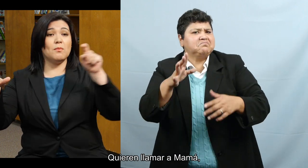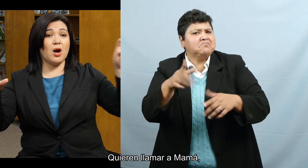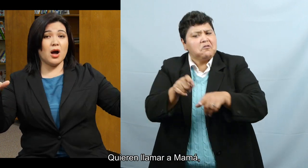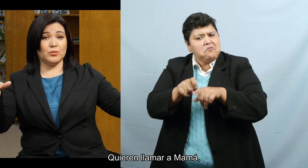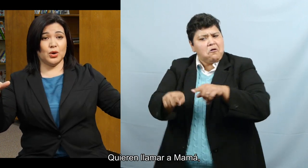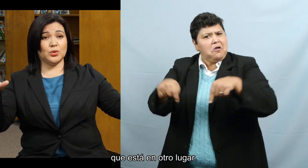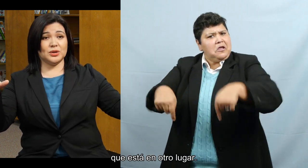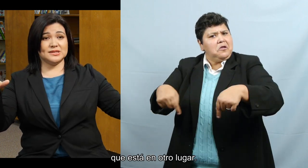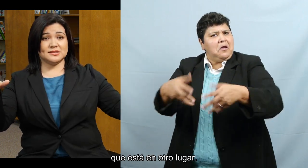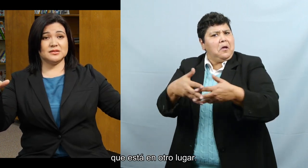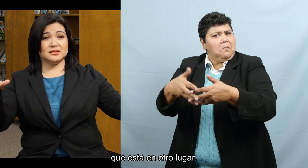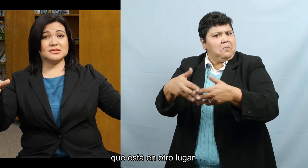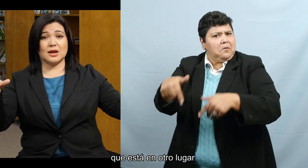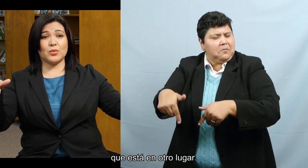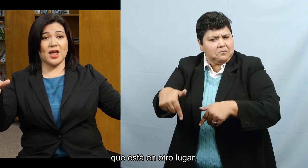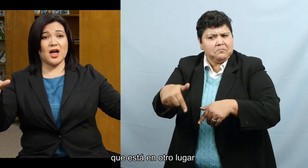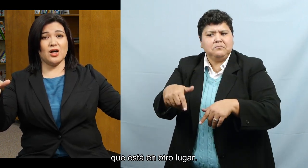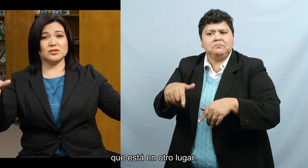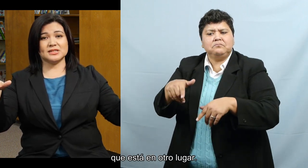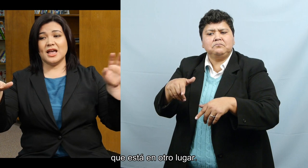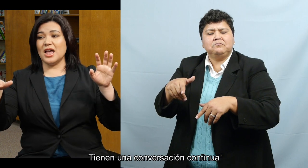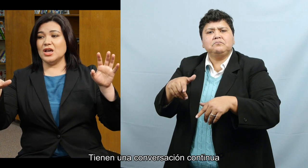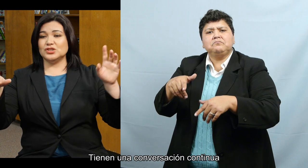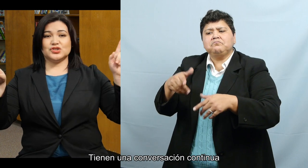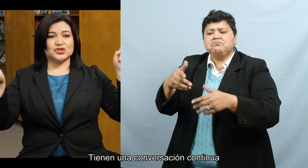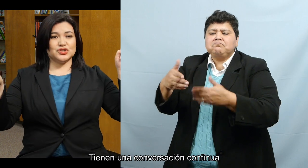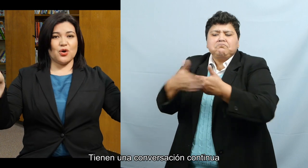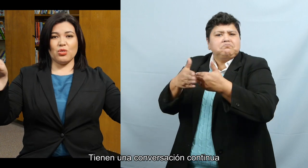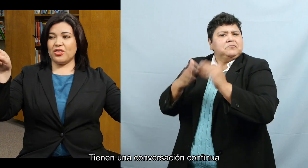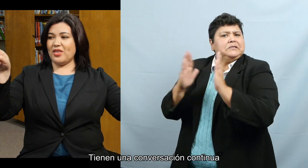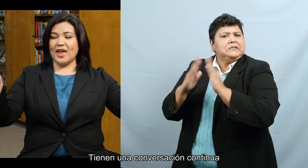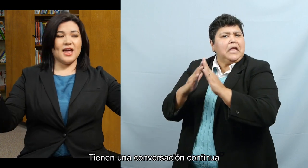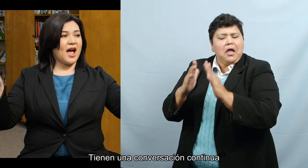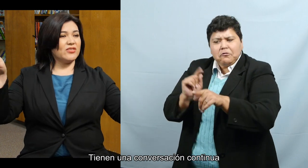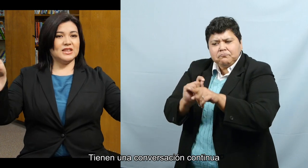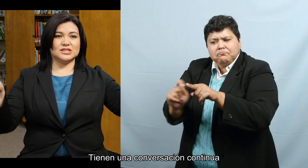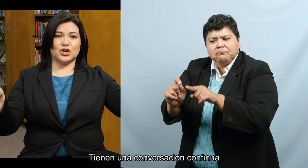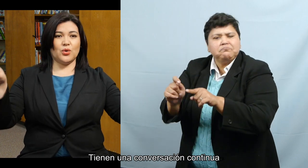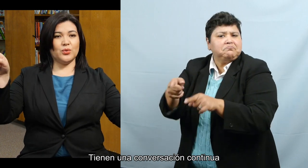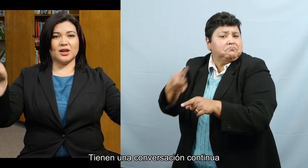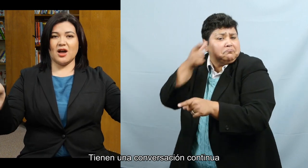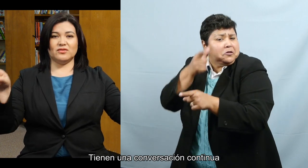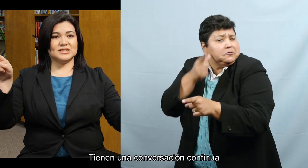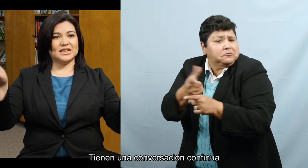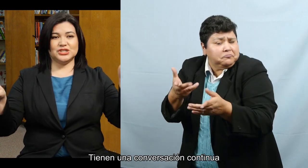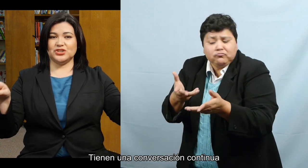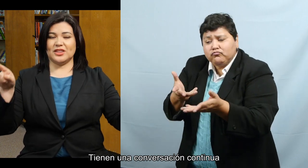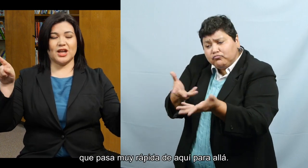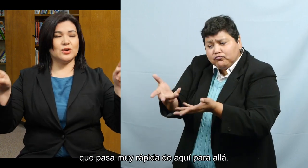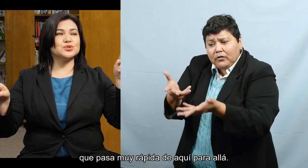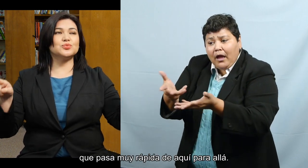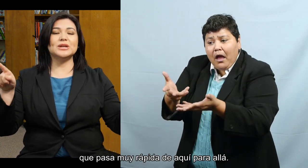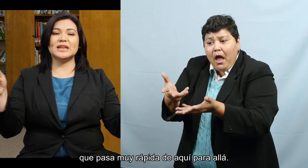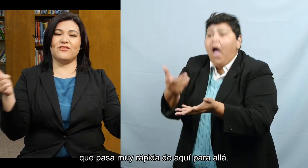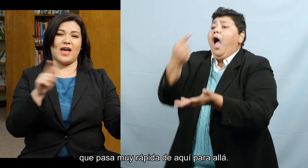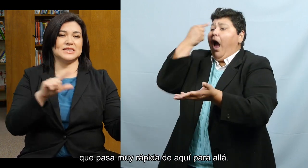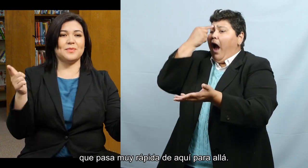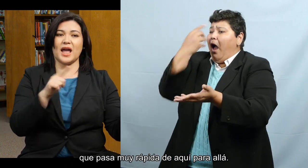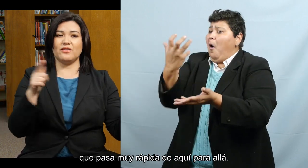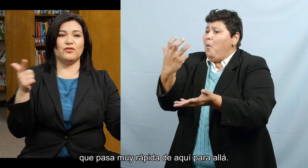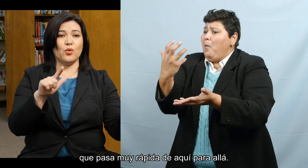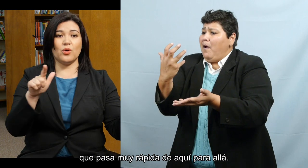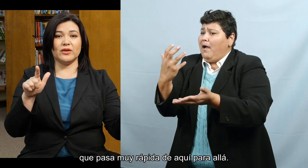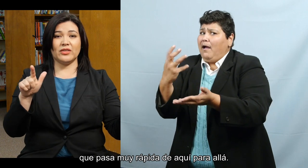want to call mom who is somewhere else. So they have this going conversation that goes really